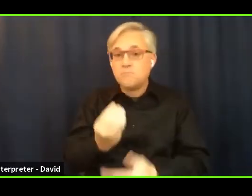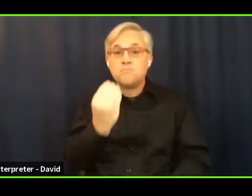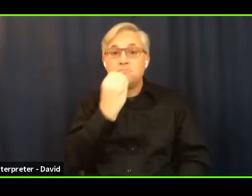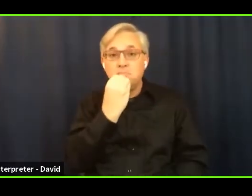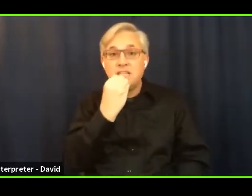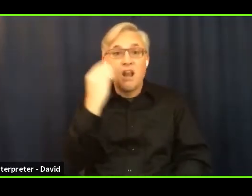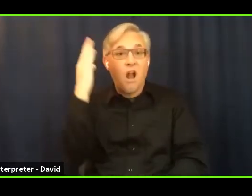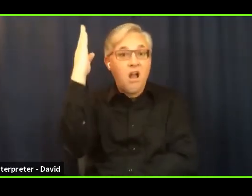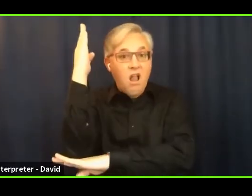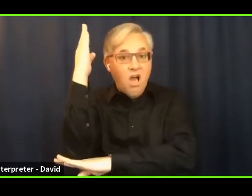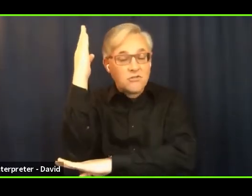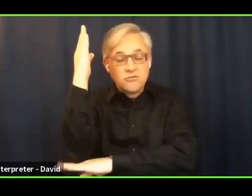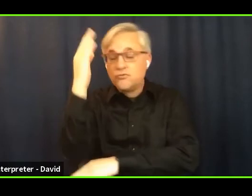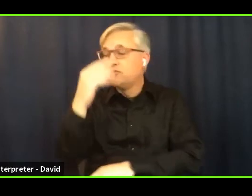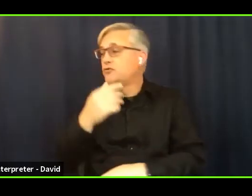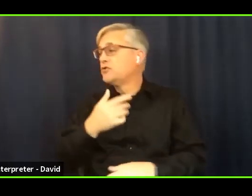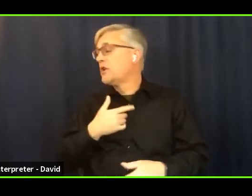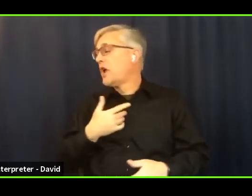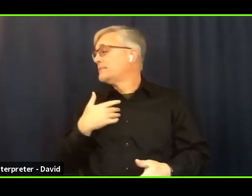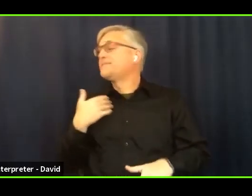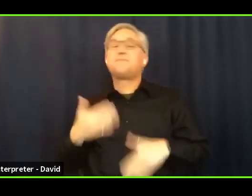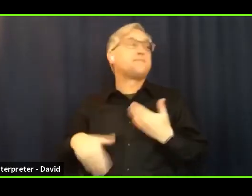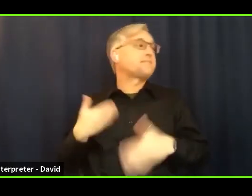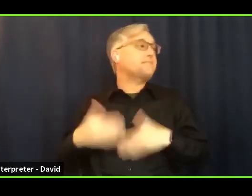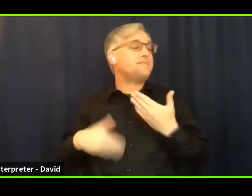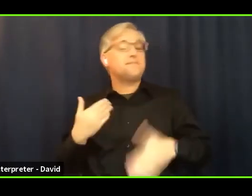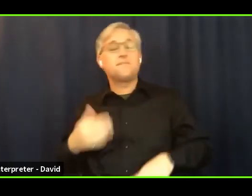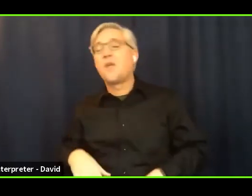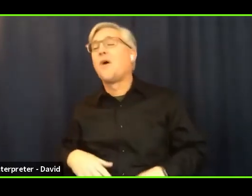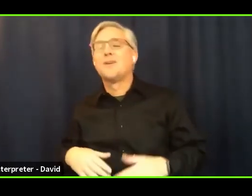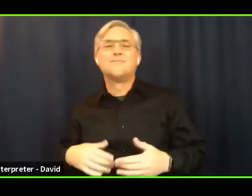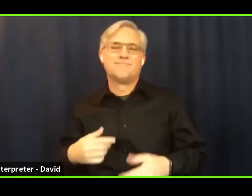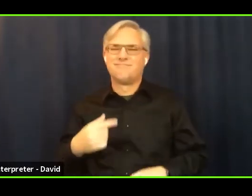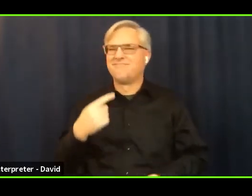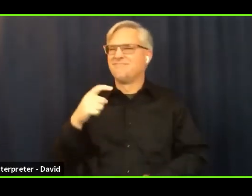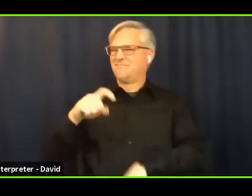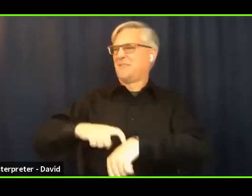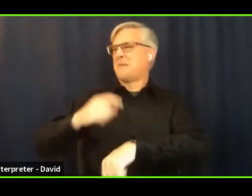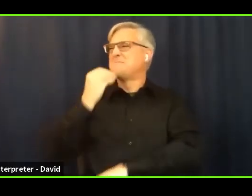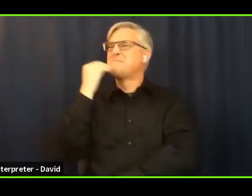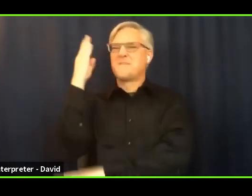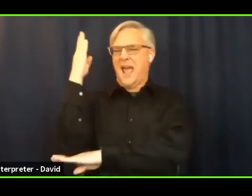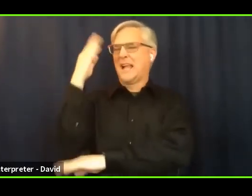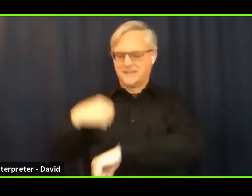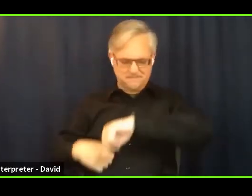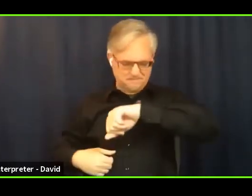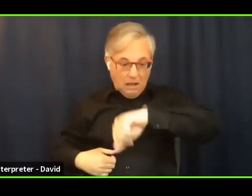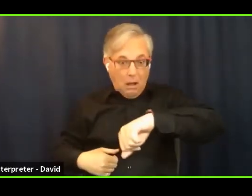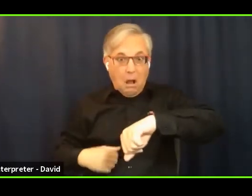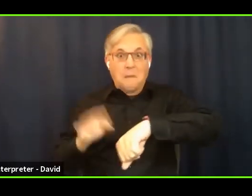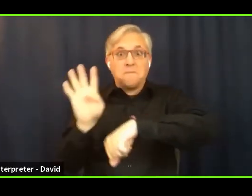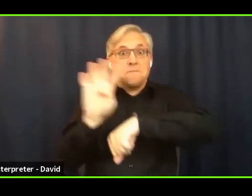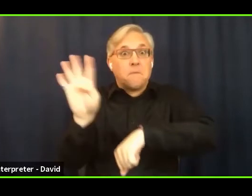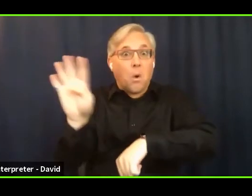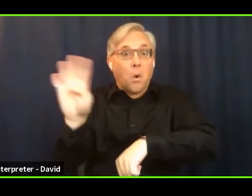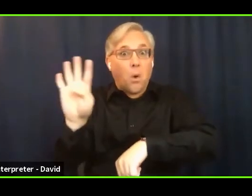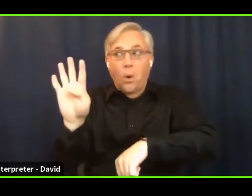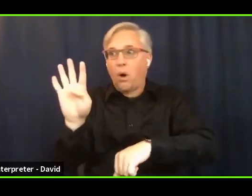it's only noon. And no, it's four in the afternoon. Oh my gosh. So we have to take